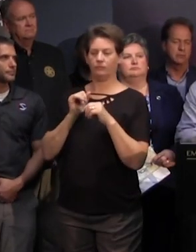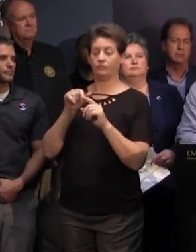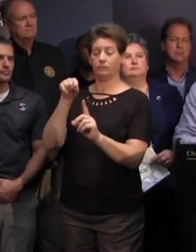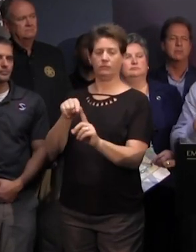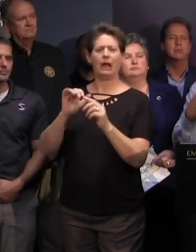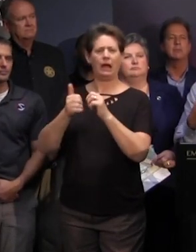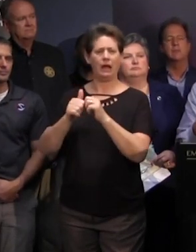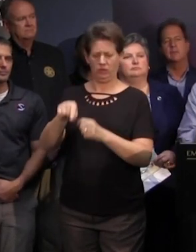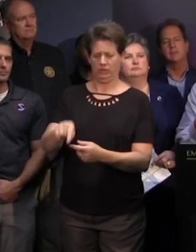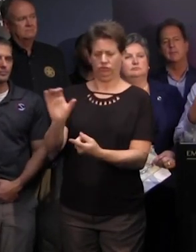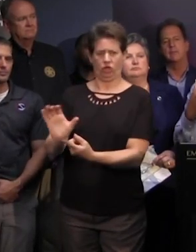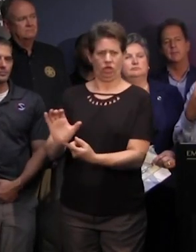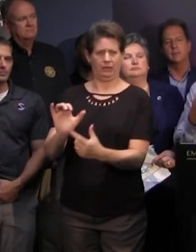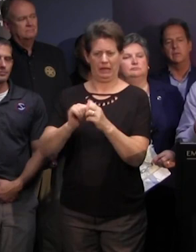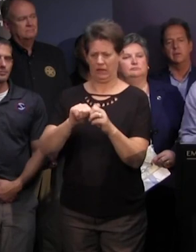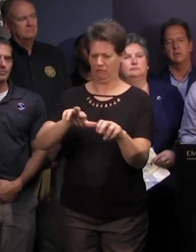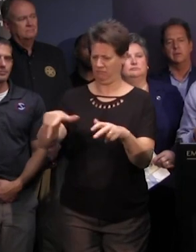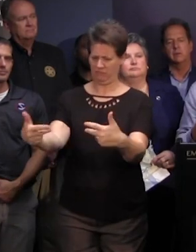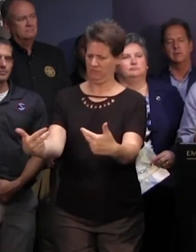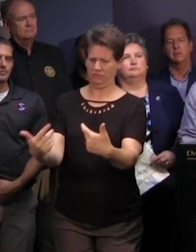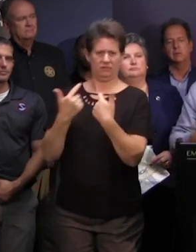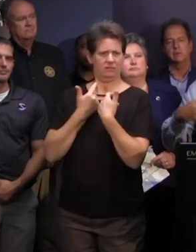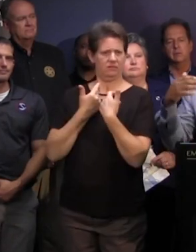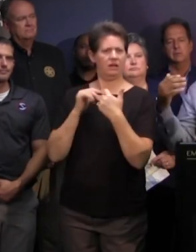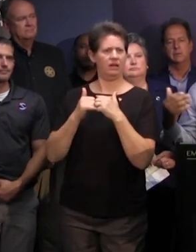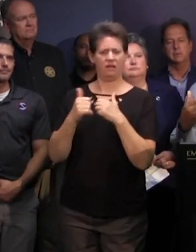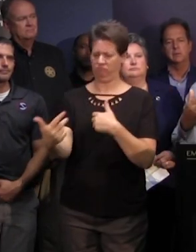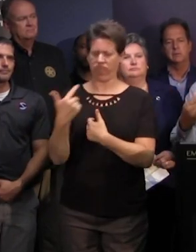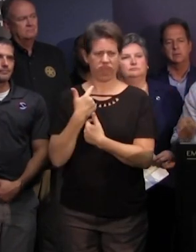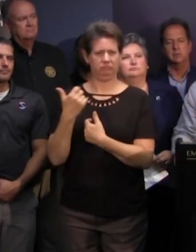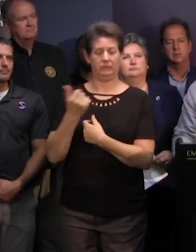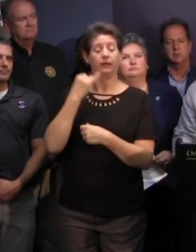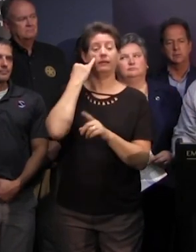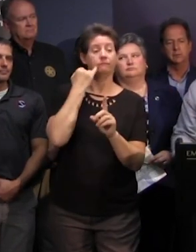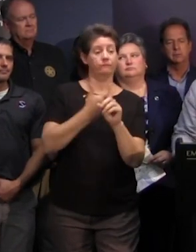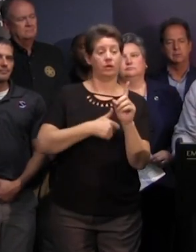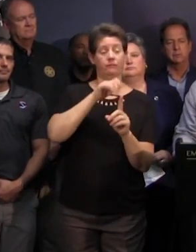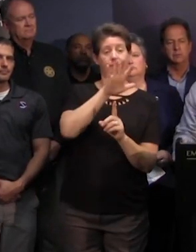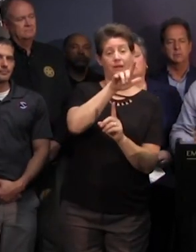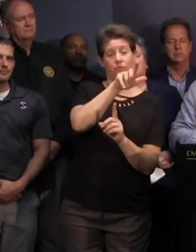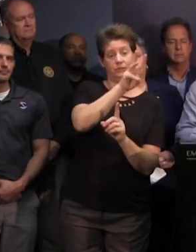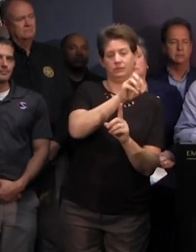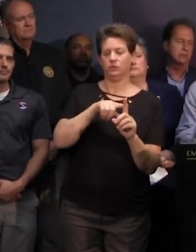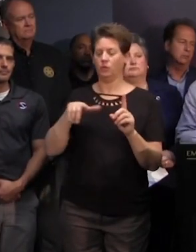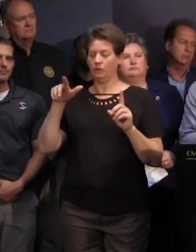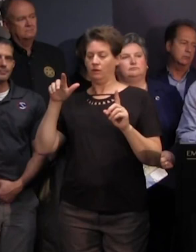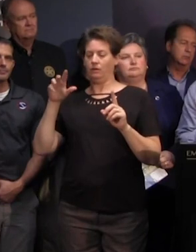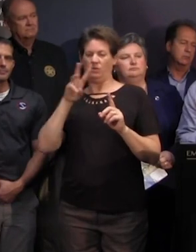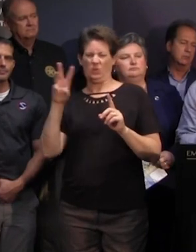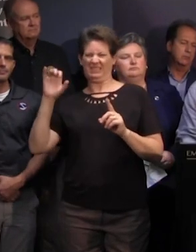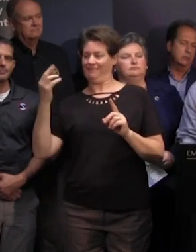the charleston area if you're traveling on i-5-26 from the mount pleasant area or west ashley area certain